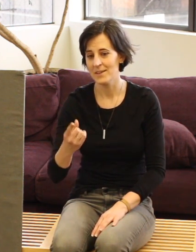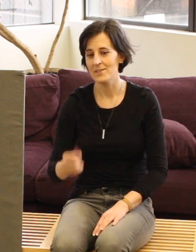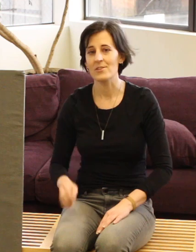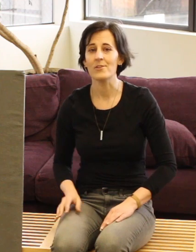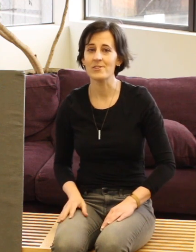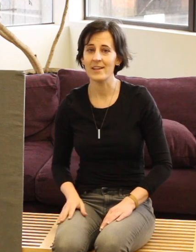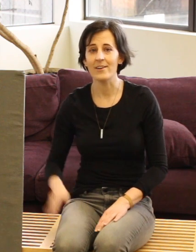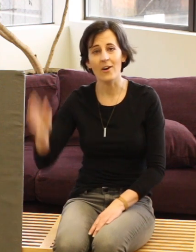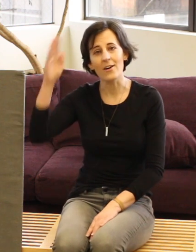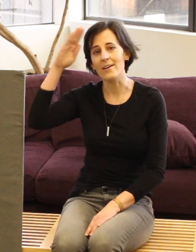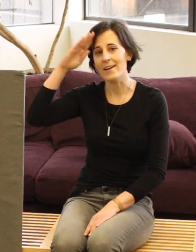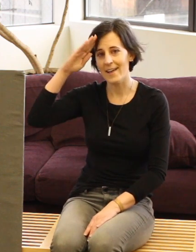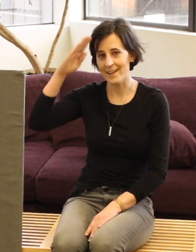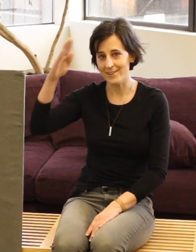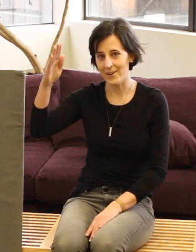So those again are hello,